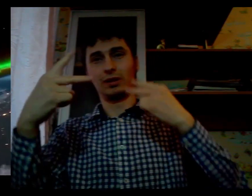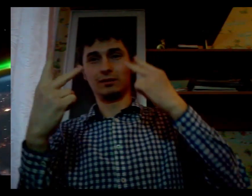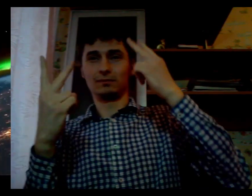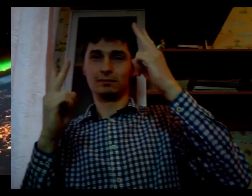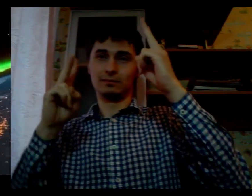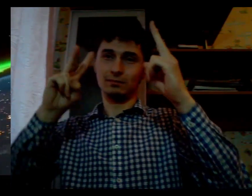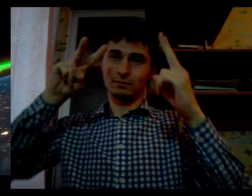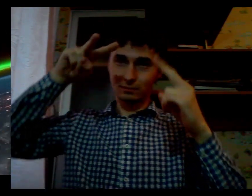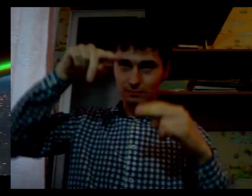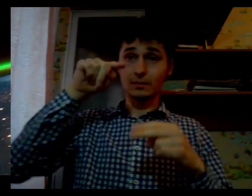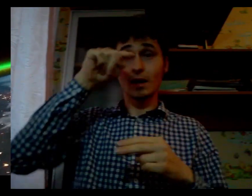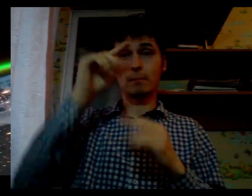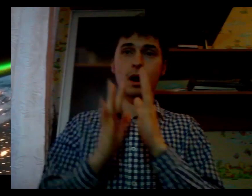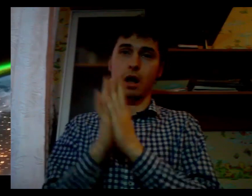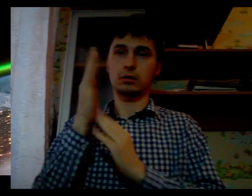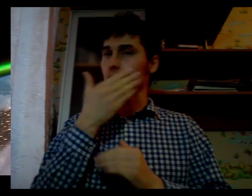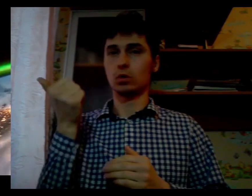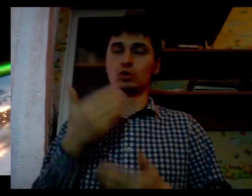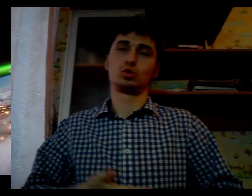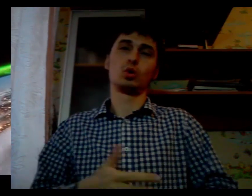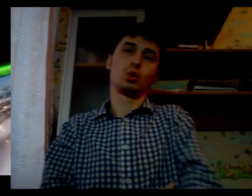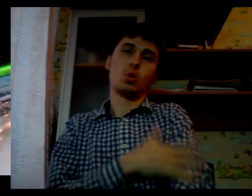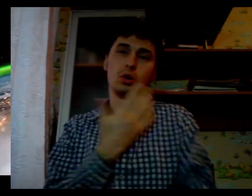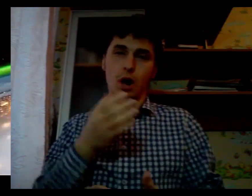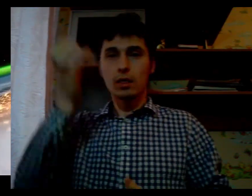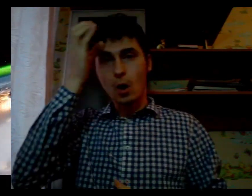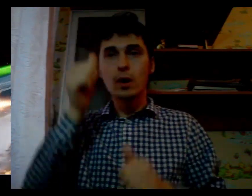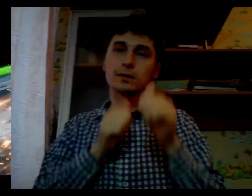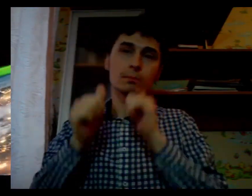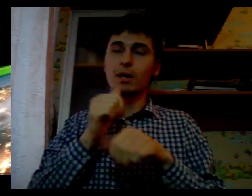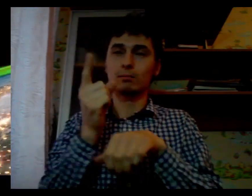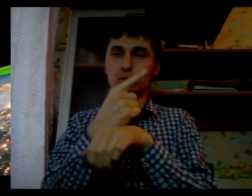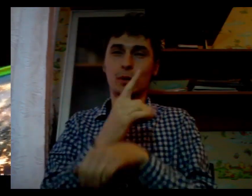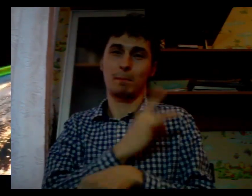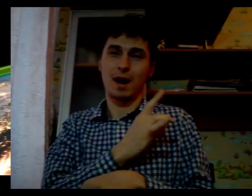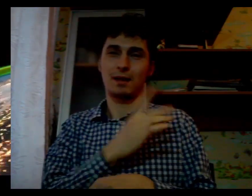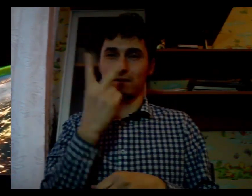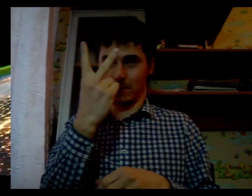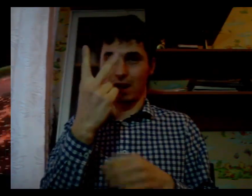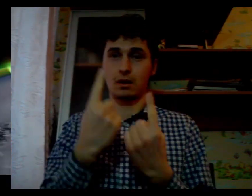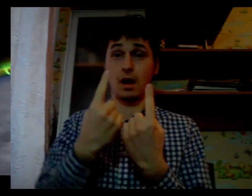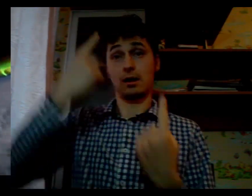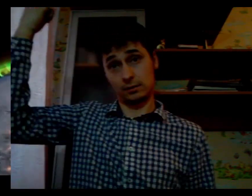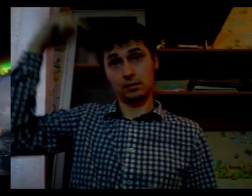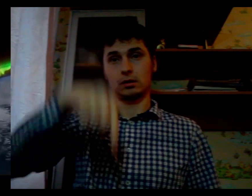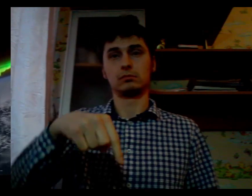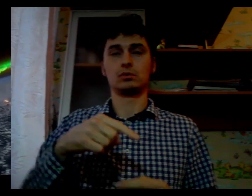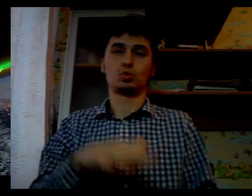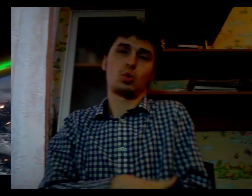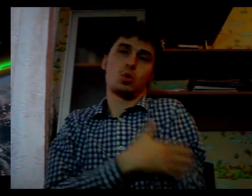Realizing this goal will require an intrapreneurial spirit, an a new generation of scientists and a...